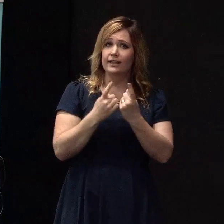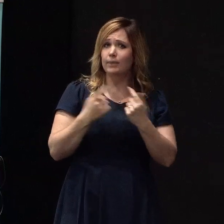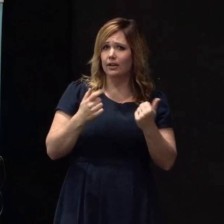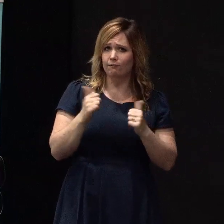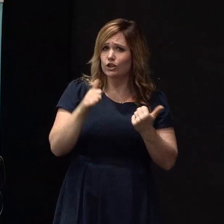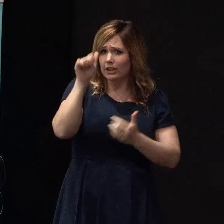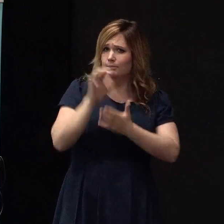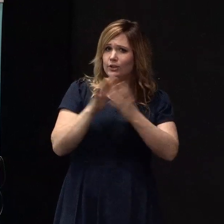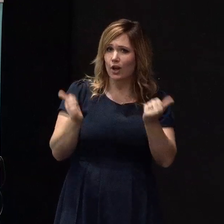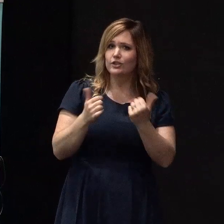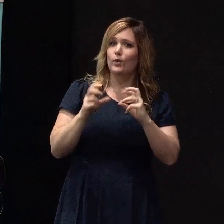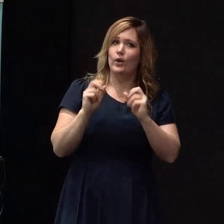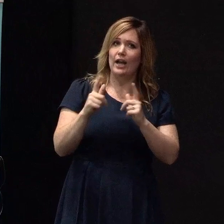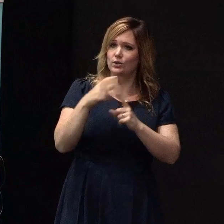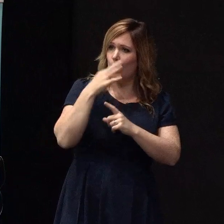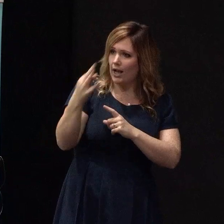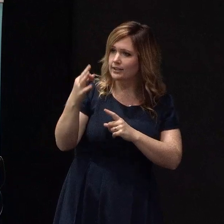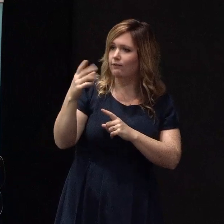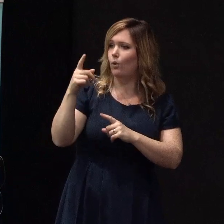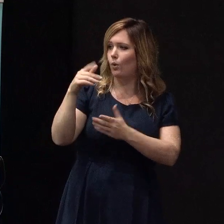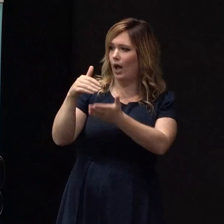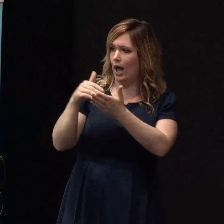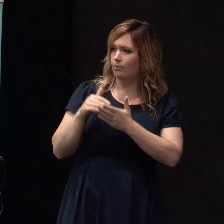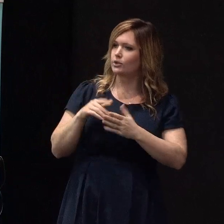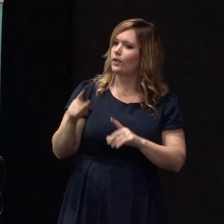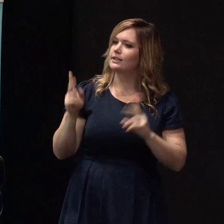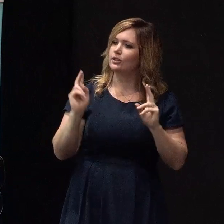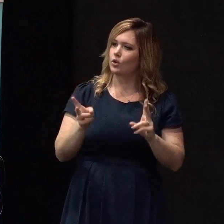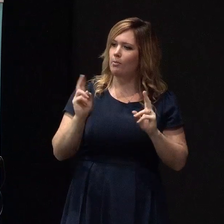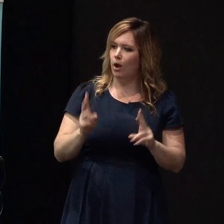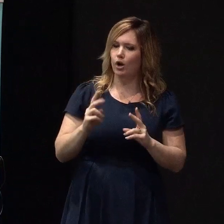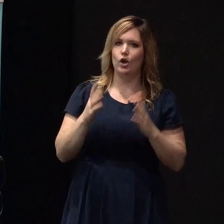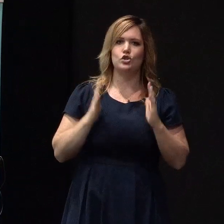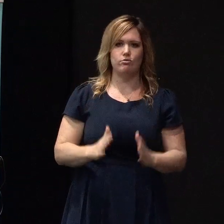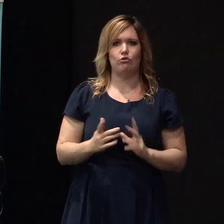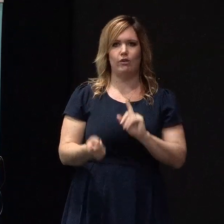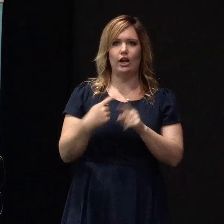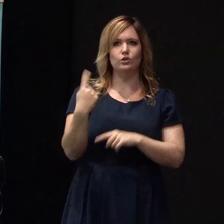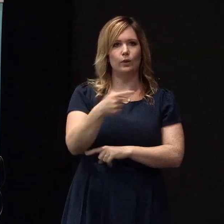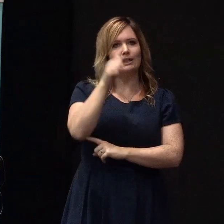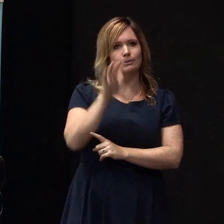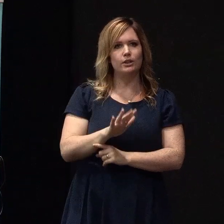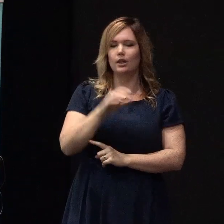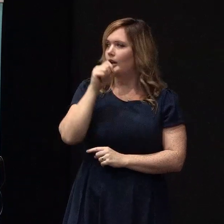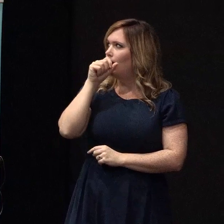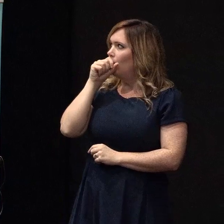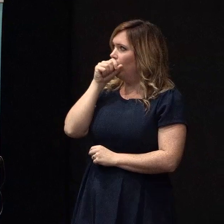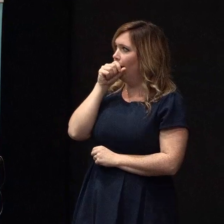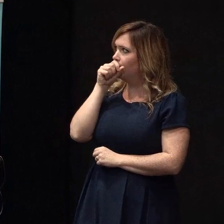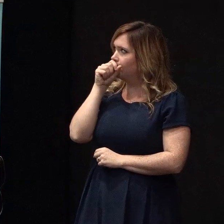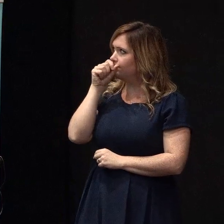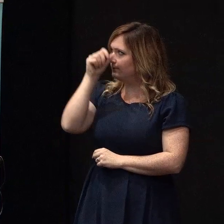to ask for help. And these are the typical, normal human reactions. Are next?